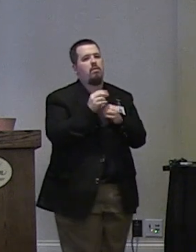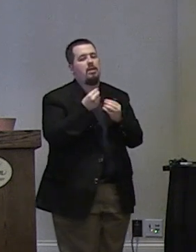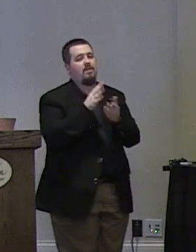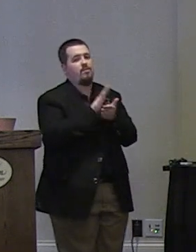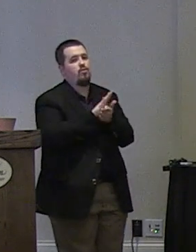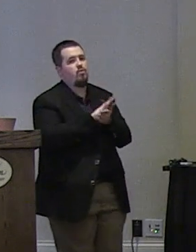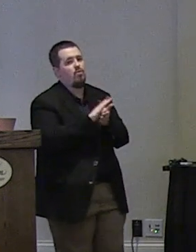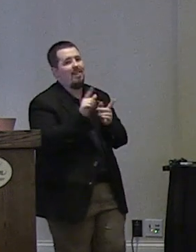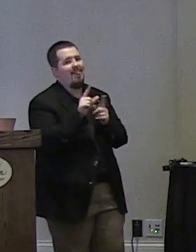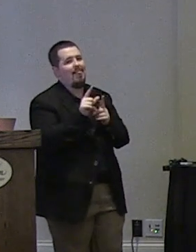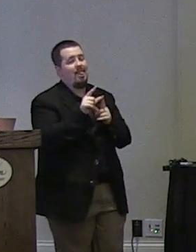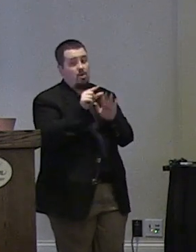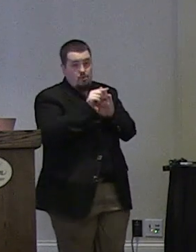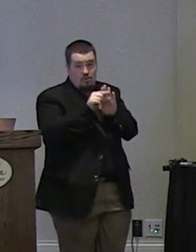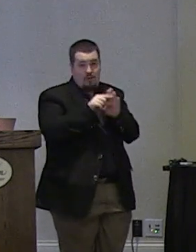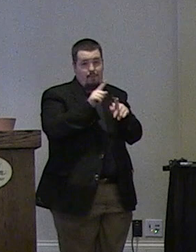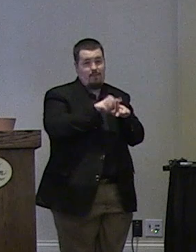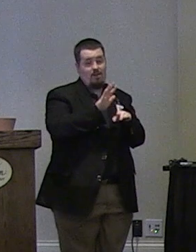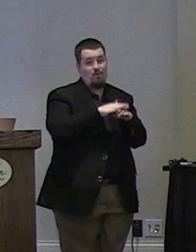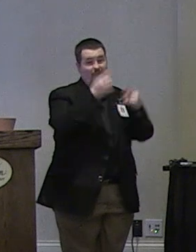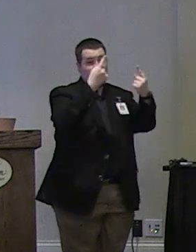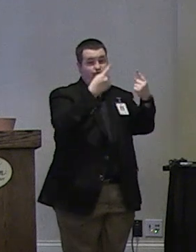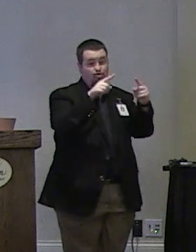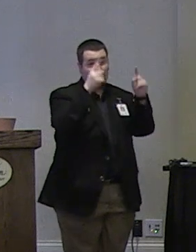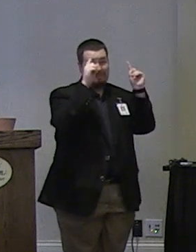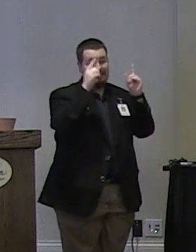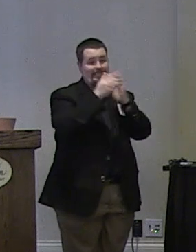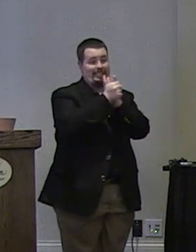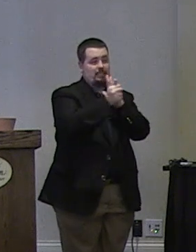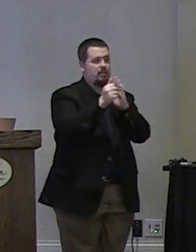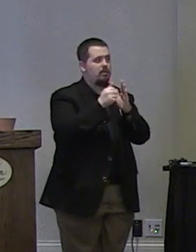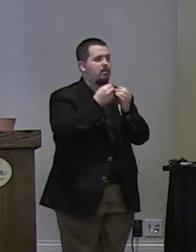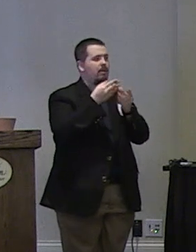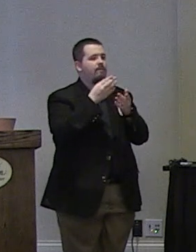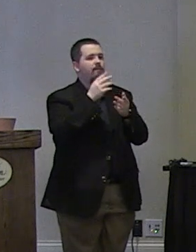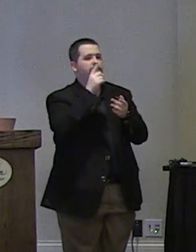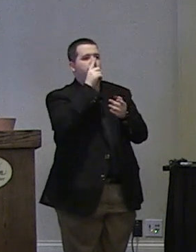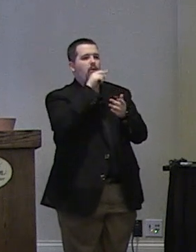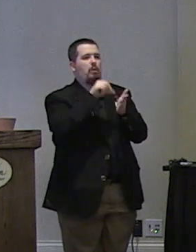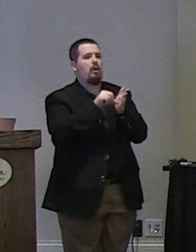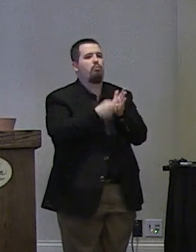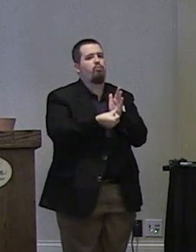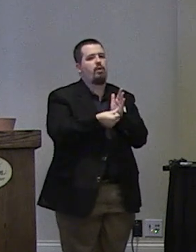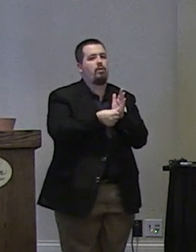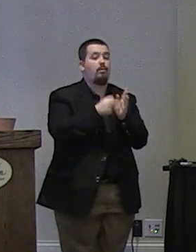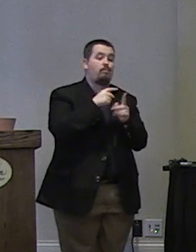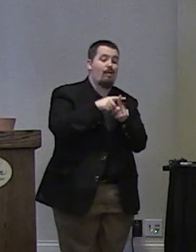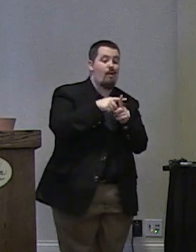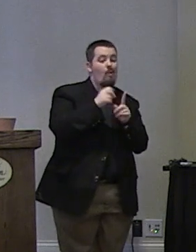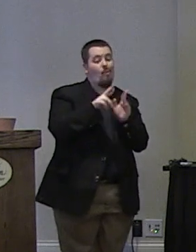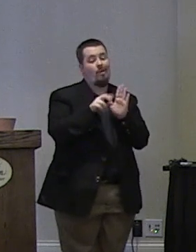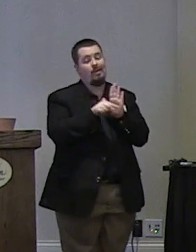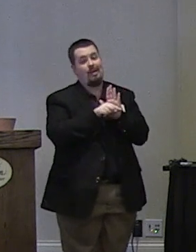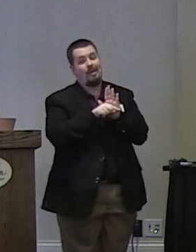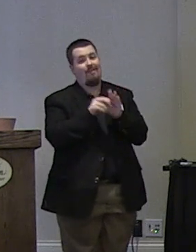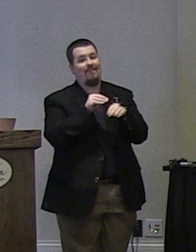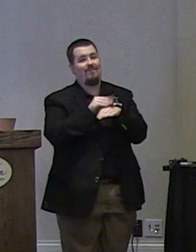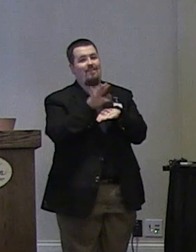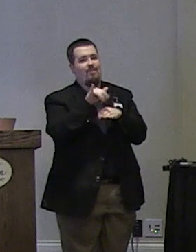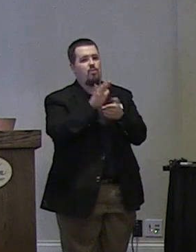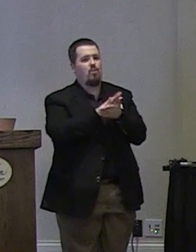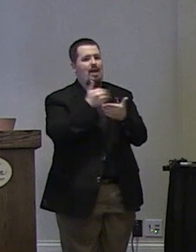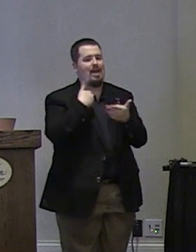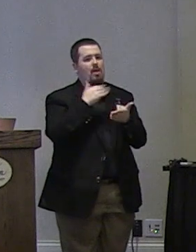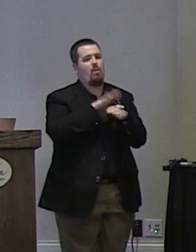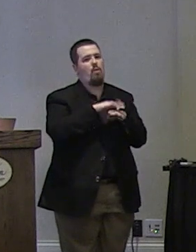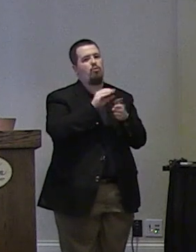schools a letter grade just based on achievement gives the public a false impression either positive or negative of the effect that that school has